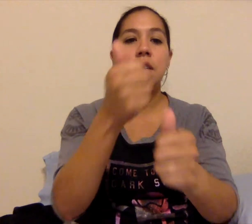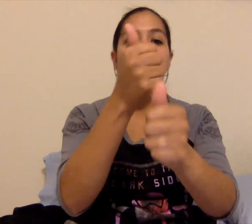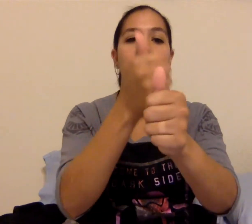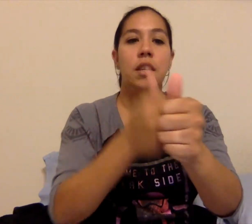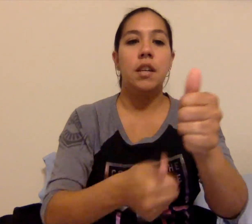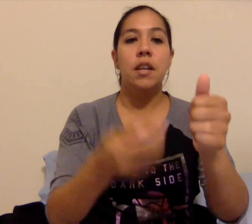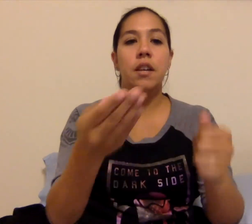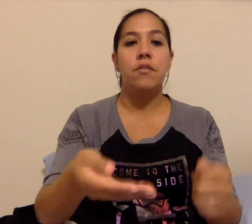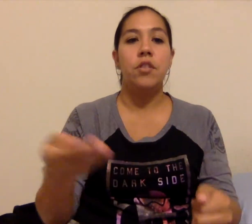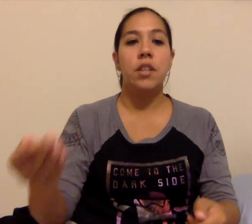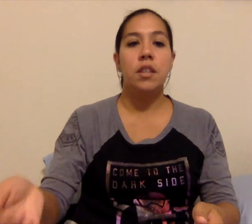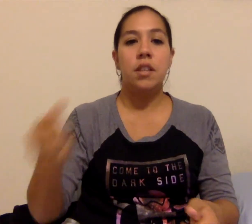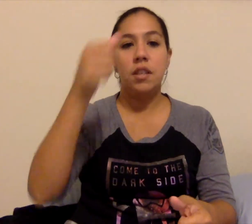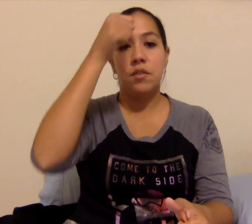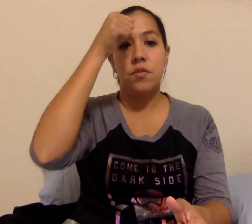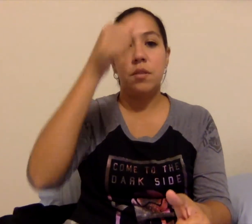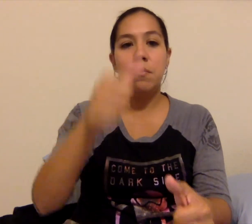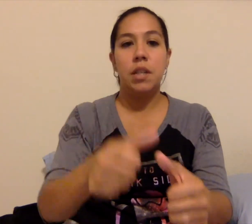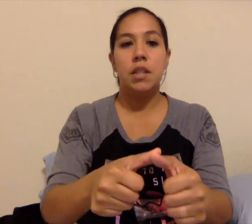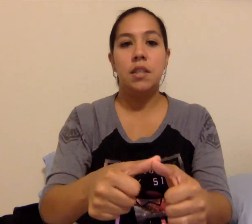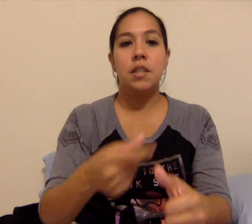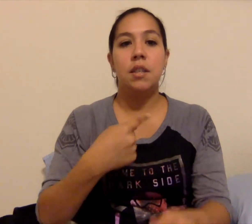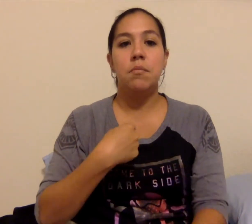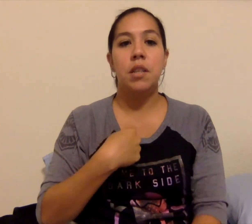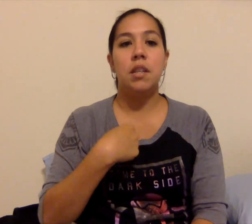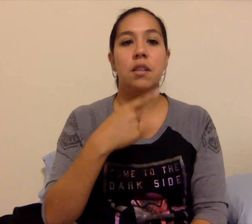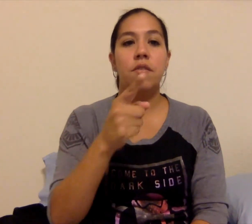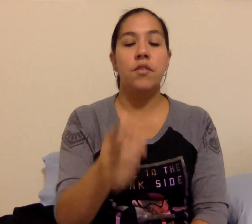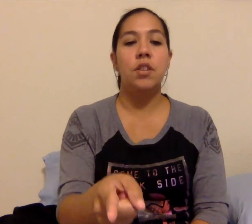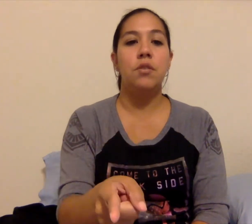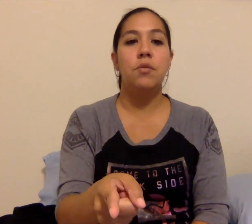everything's reminding me of you.